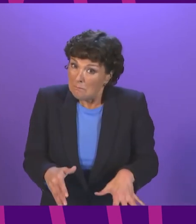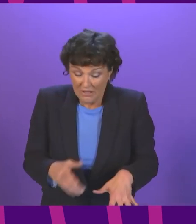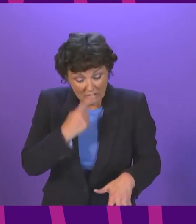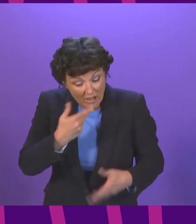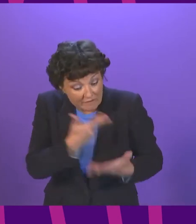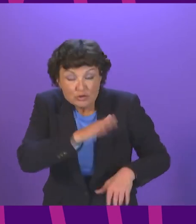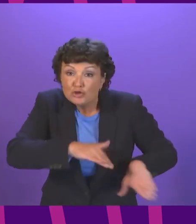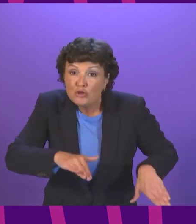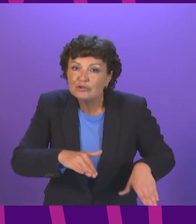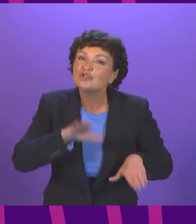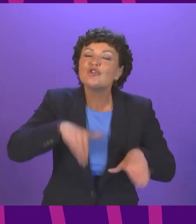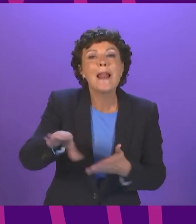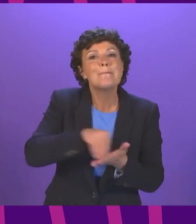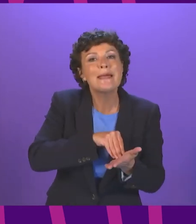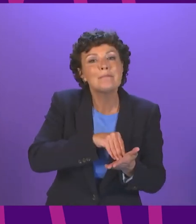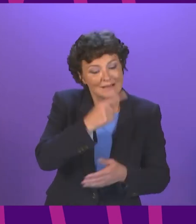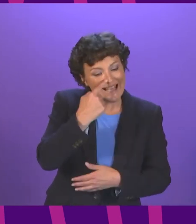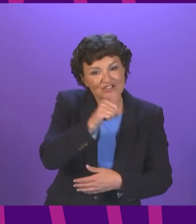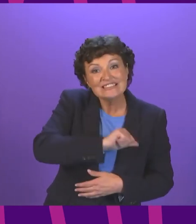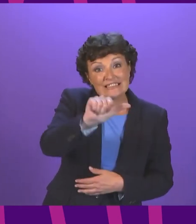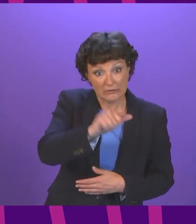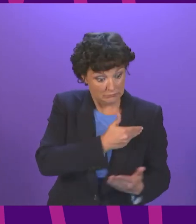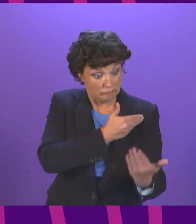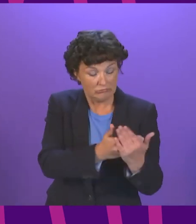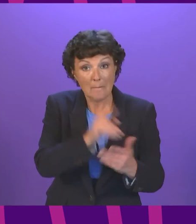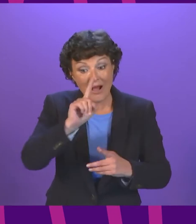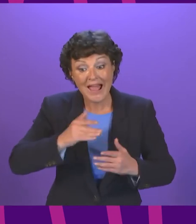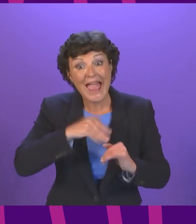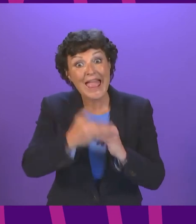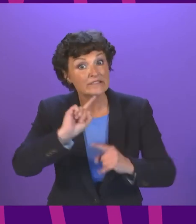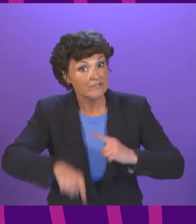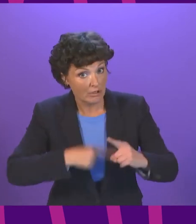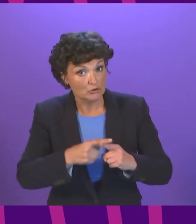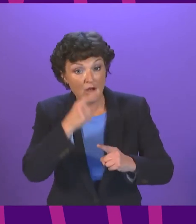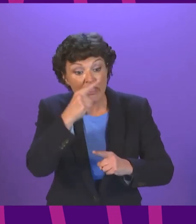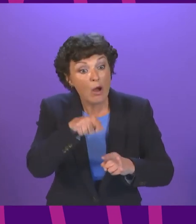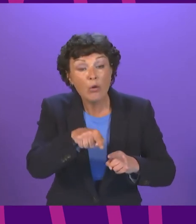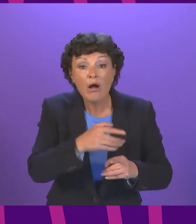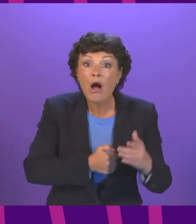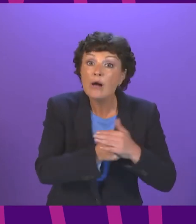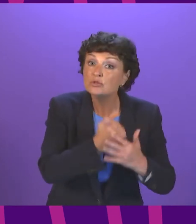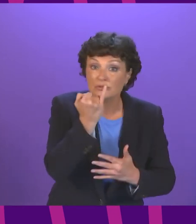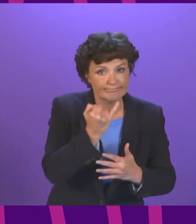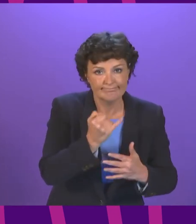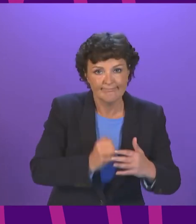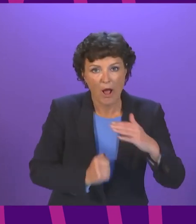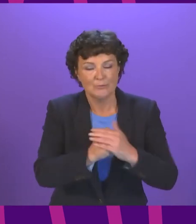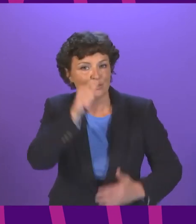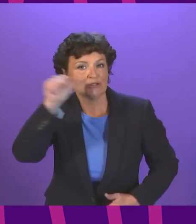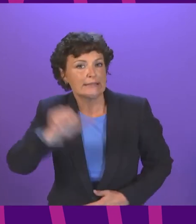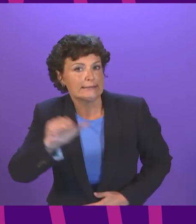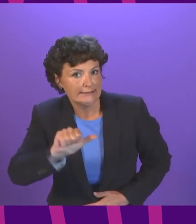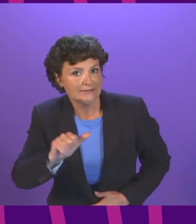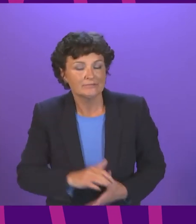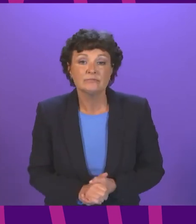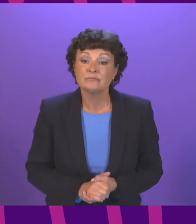to cover children up to age 16 by the end of next year This year, ahead of that full rollout, we will make bridging payments